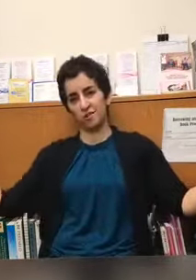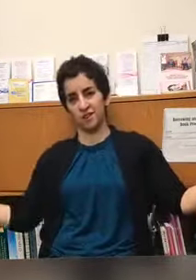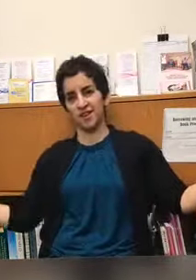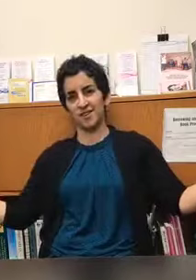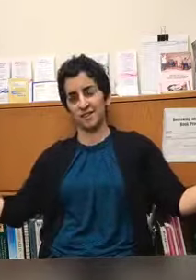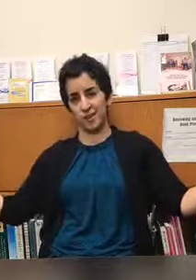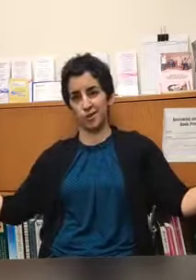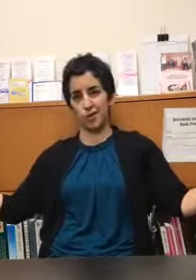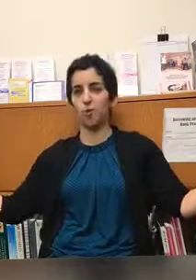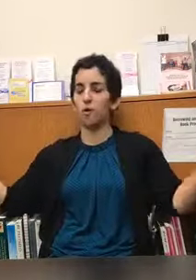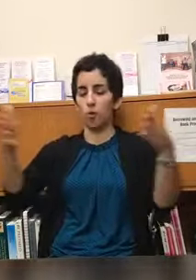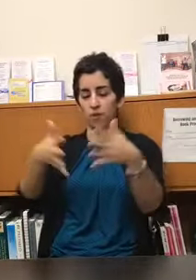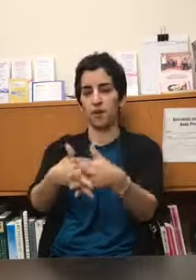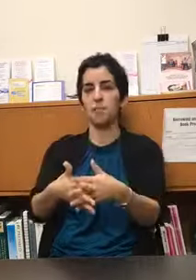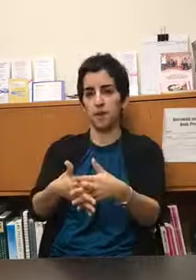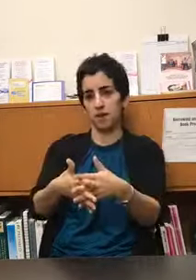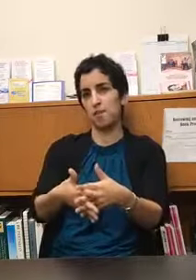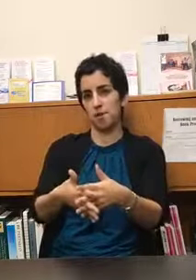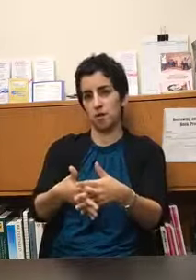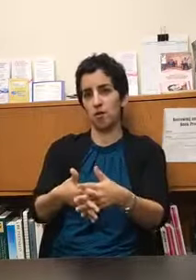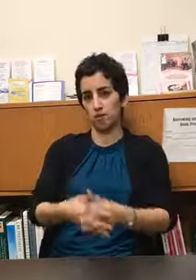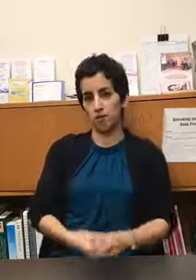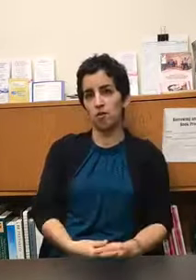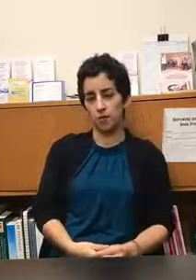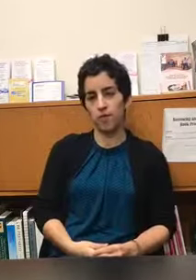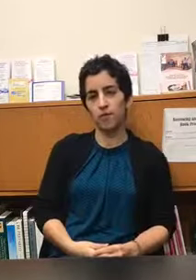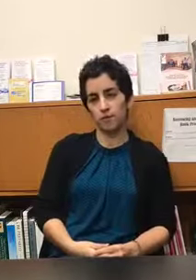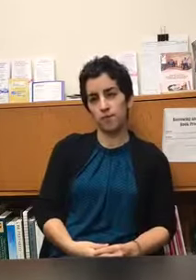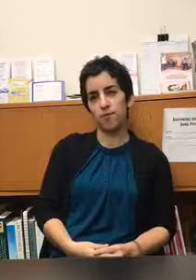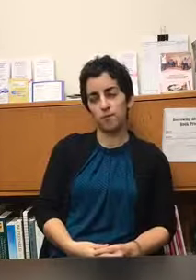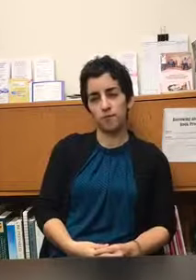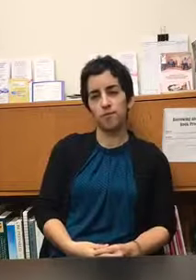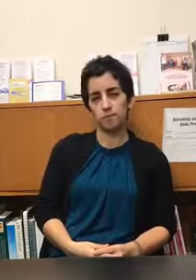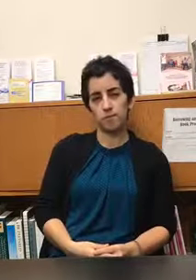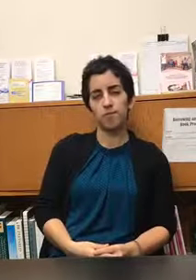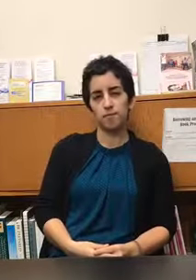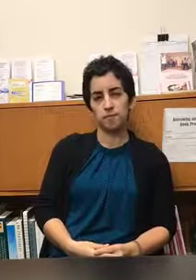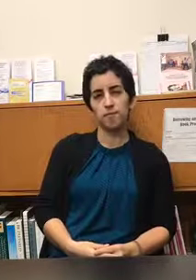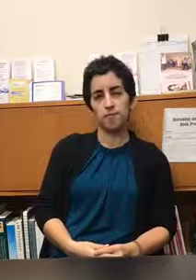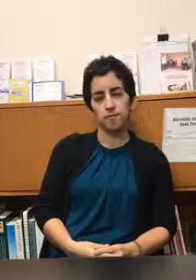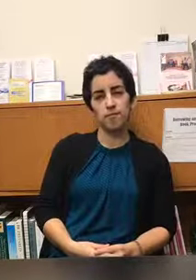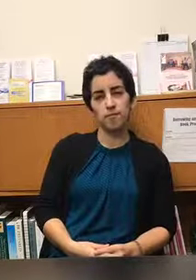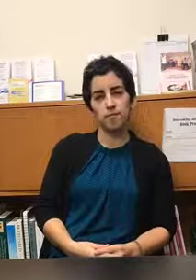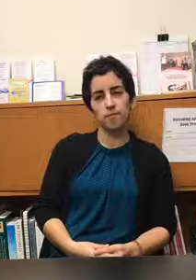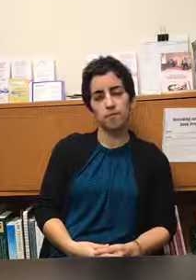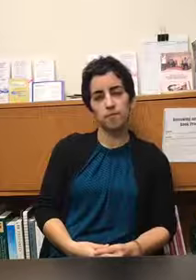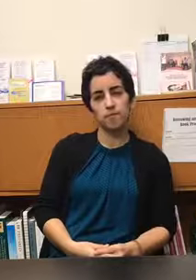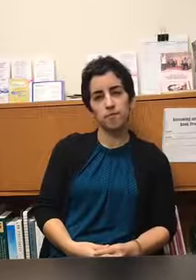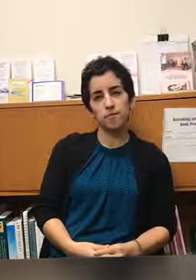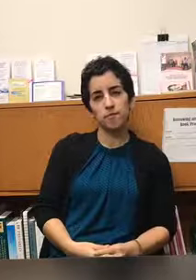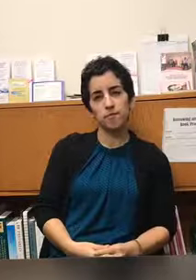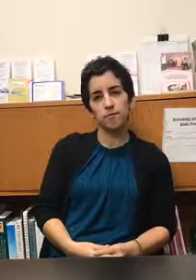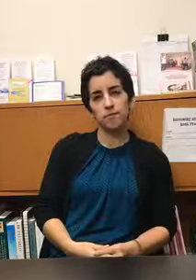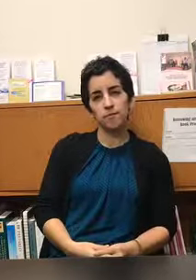can stand alone or they can meet in the middle so so how would you incorporate music